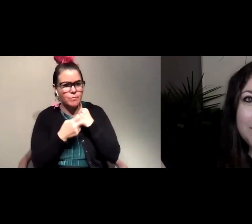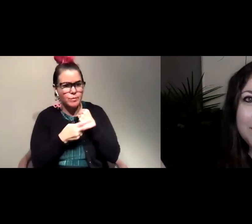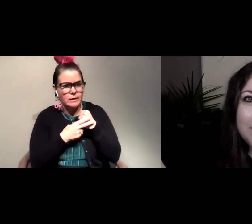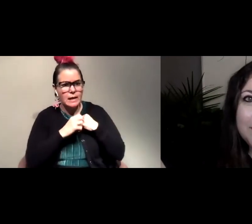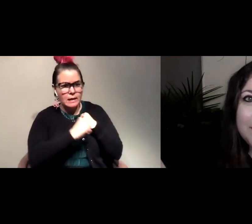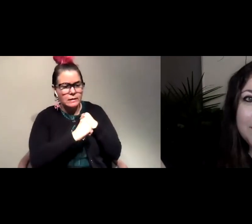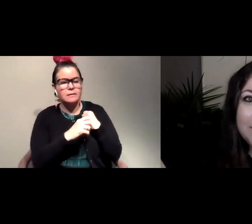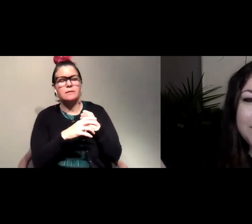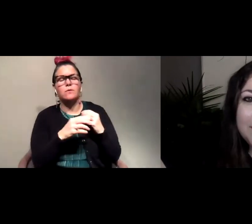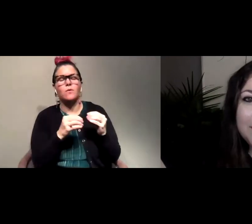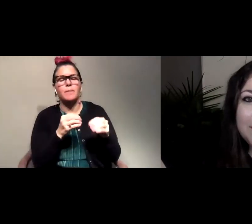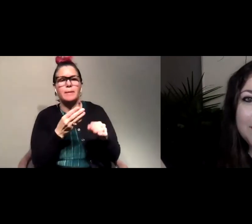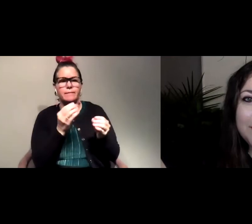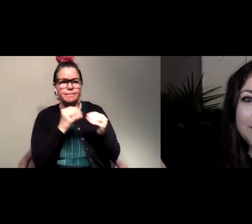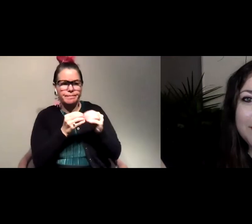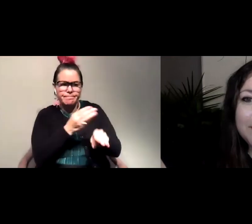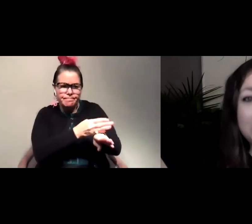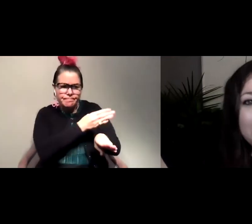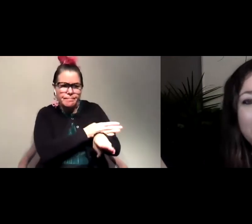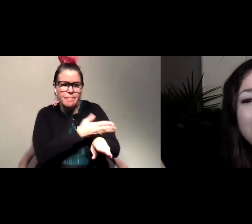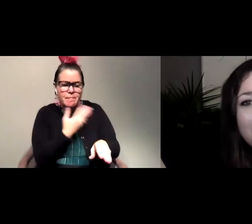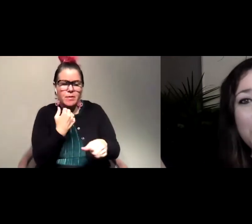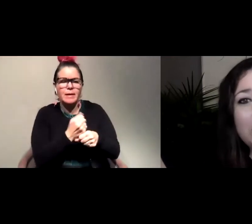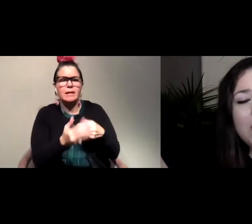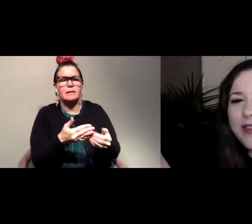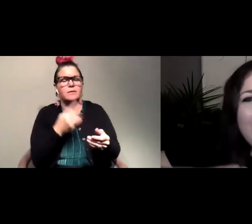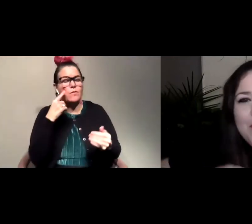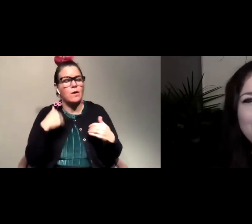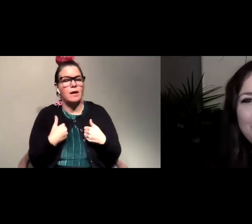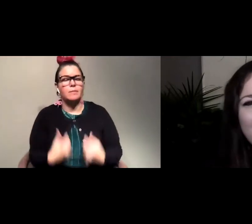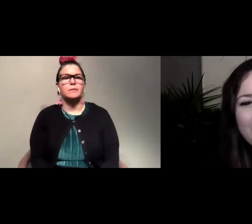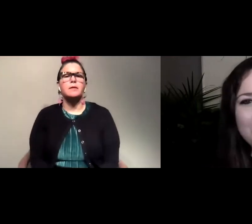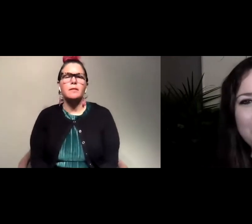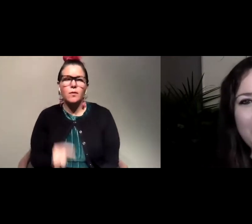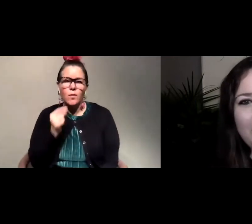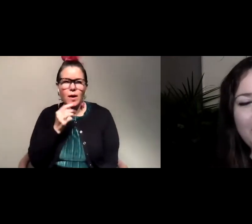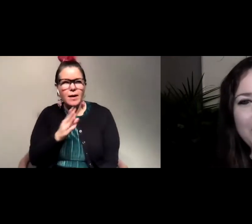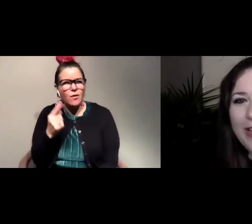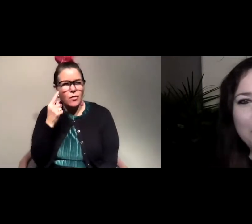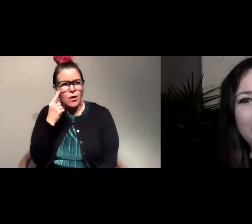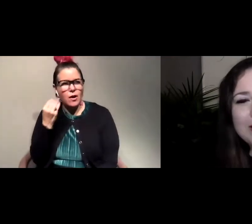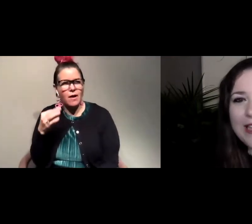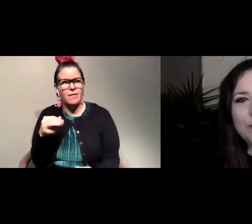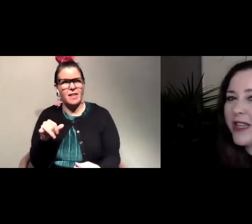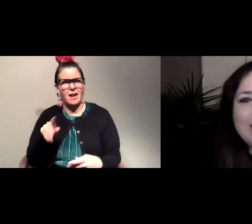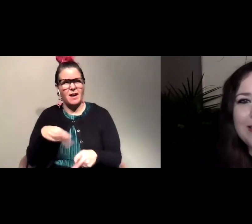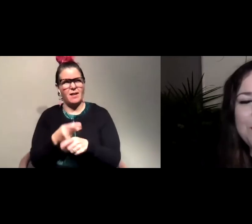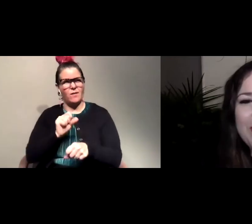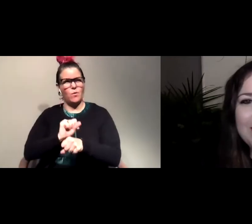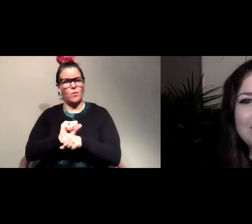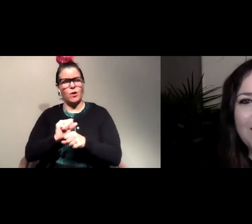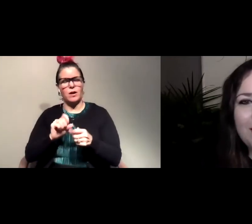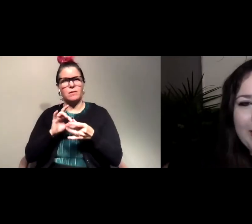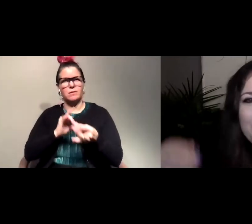a little bit of restoration work to make it a little bit easier cool yeah I've never really thought of that kind of work as like resistance